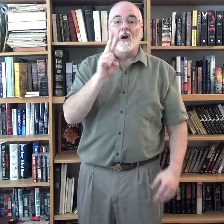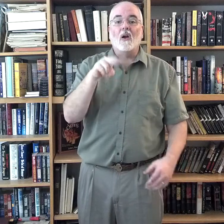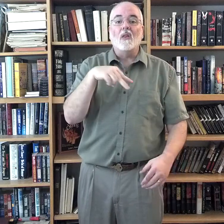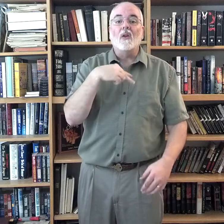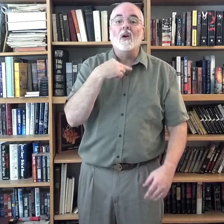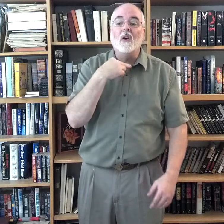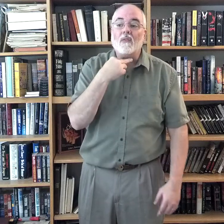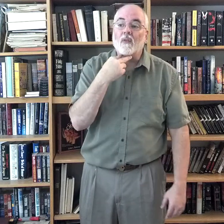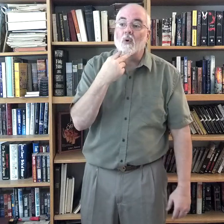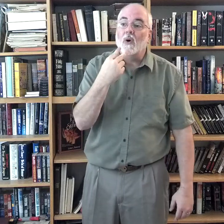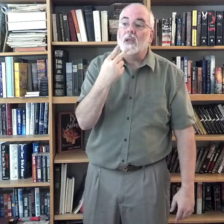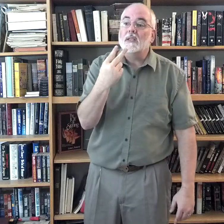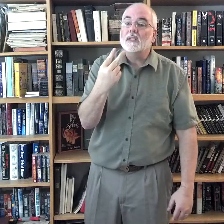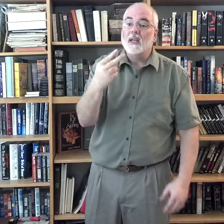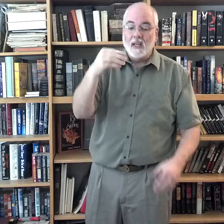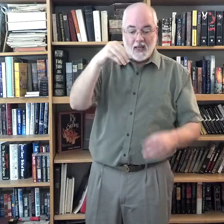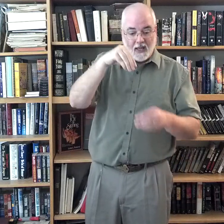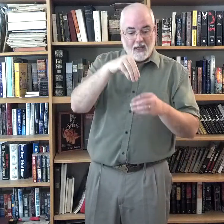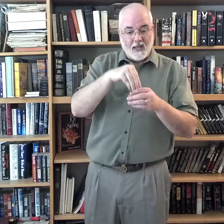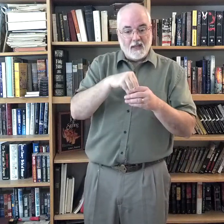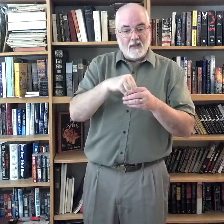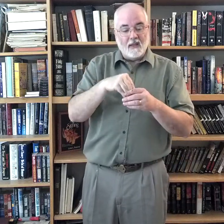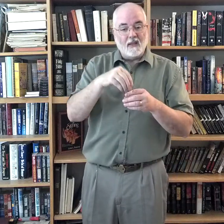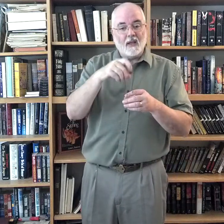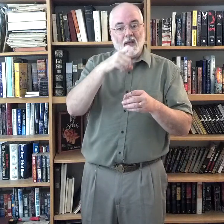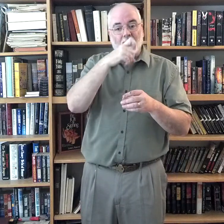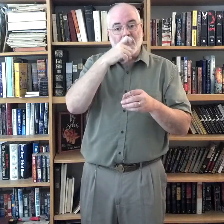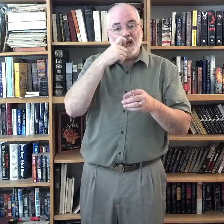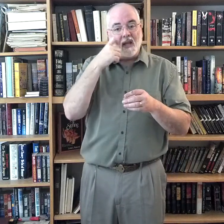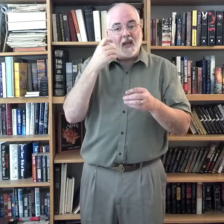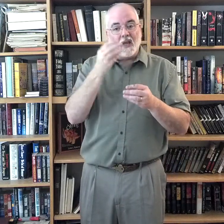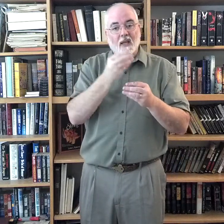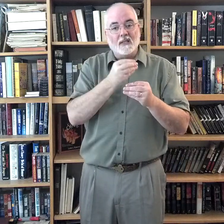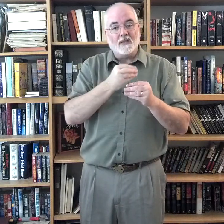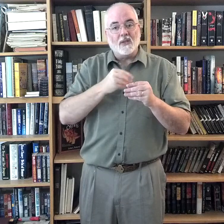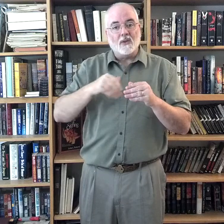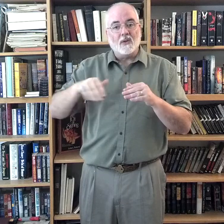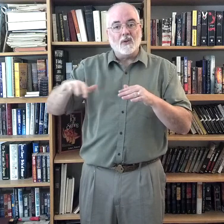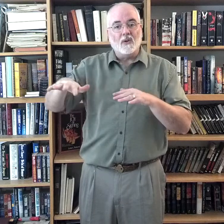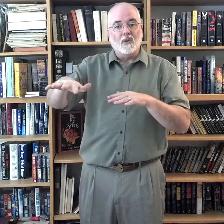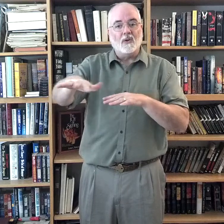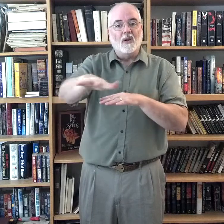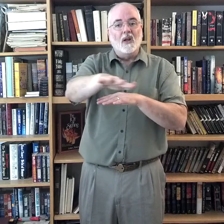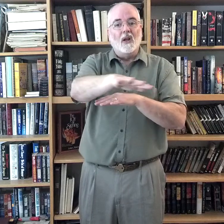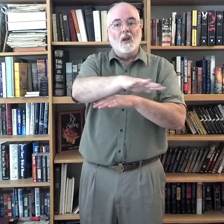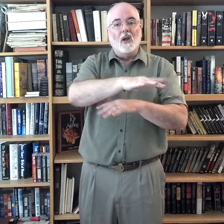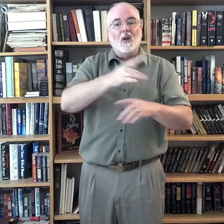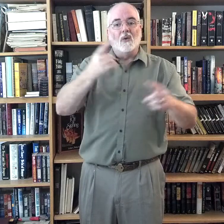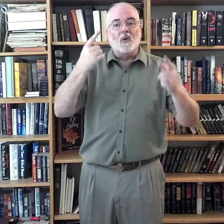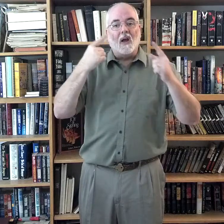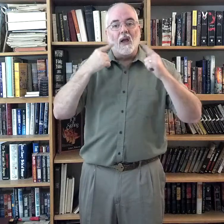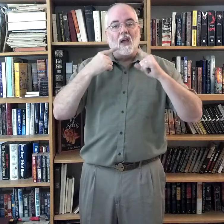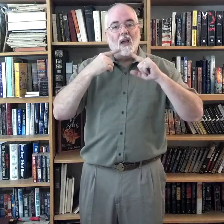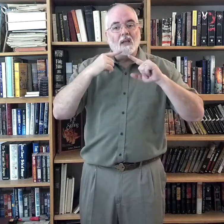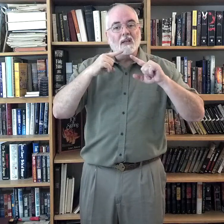the voice in the desert, crying,